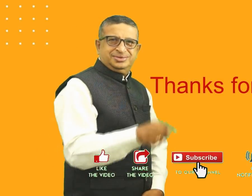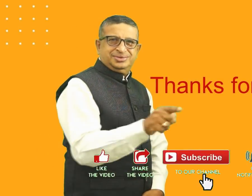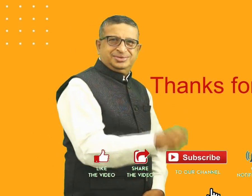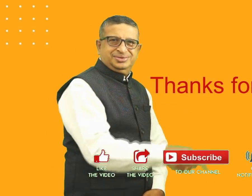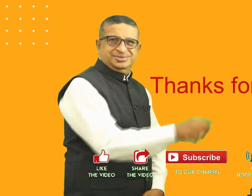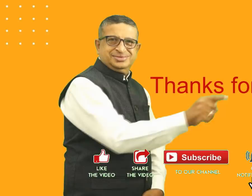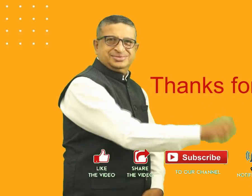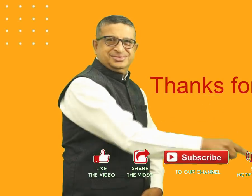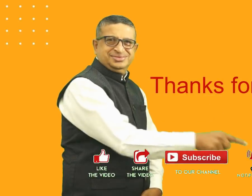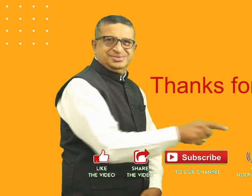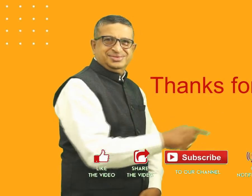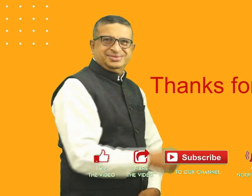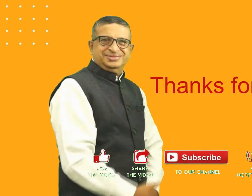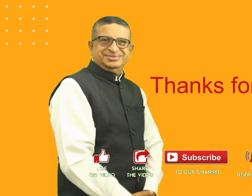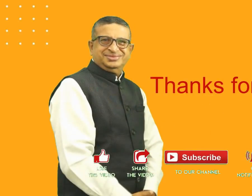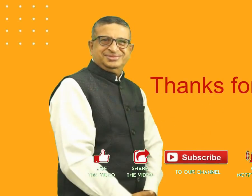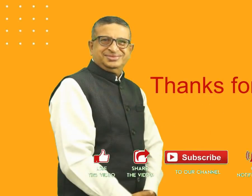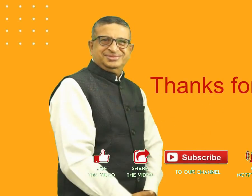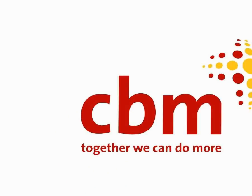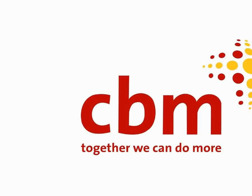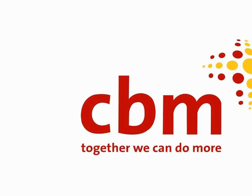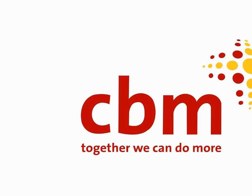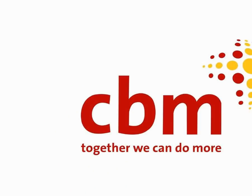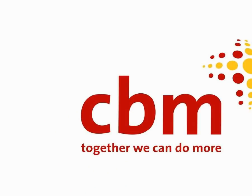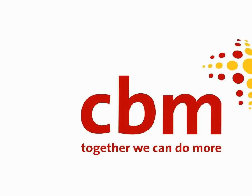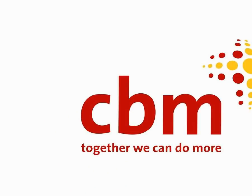subscribe and get notifications